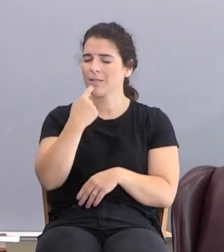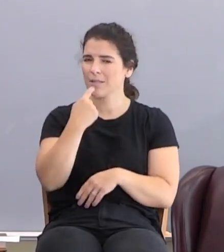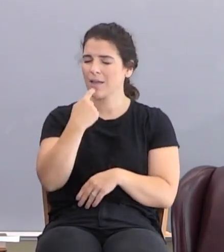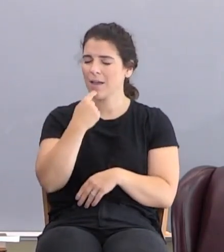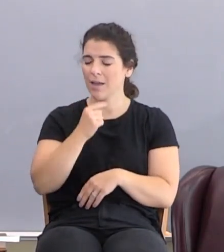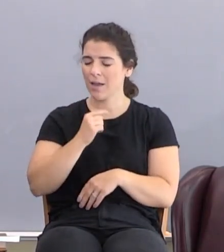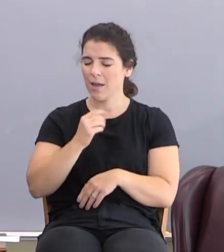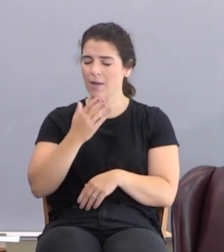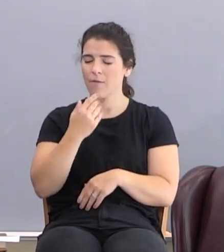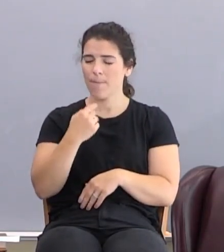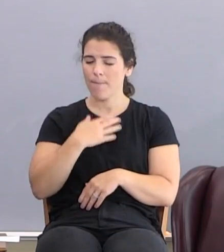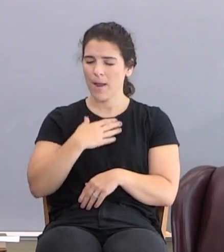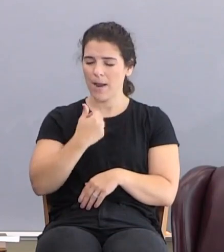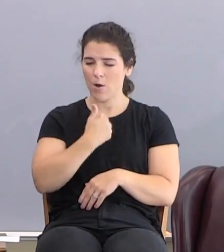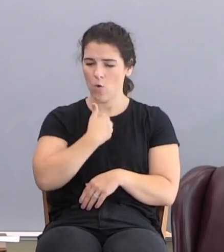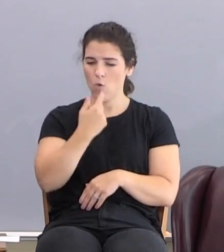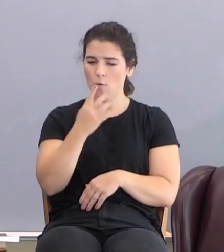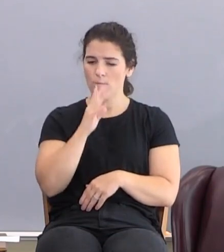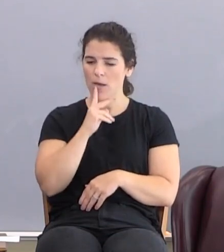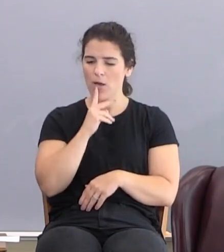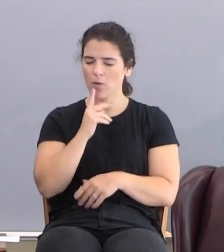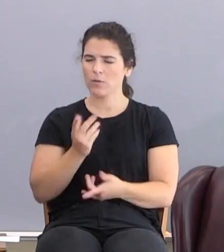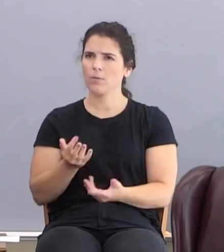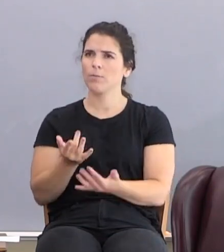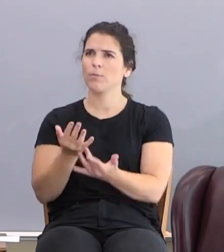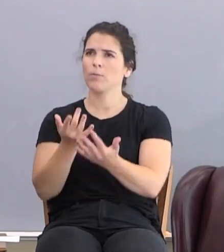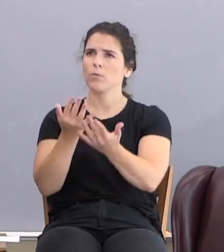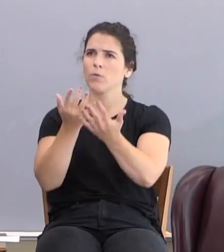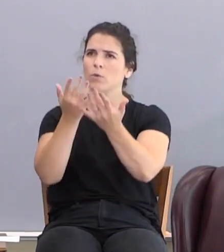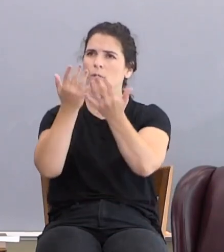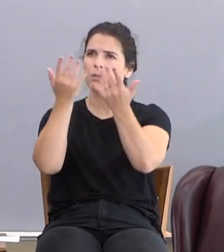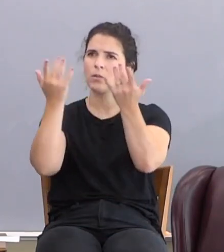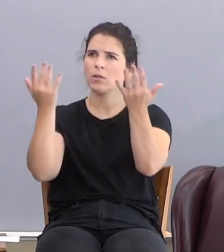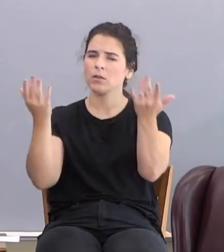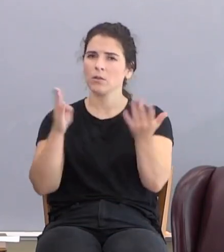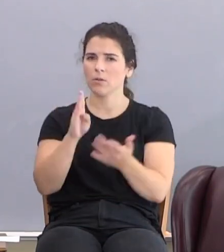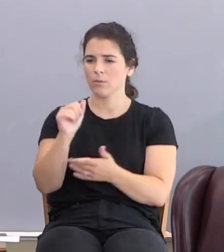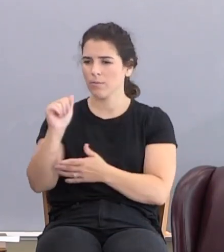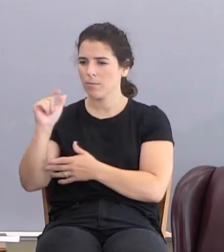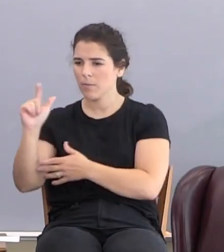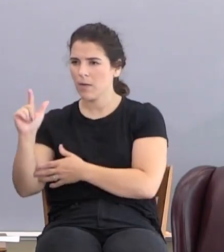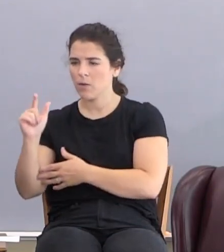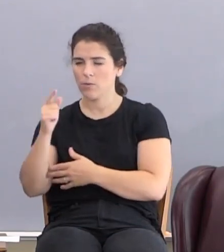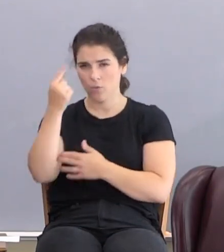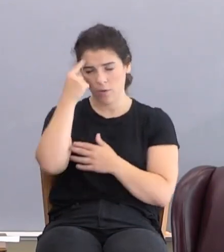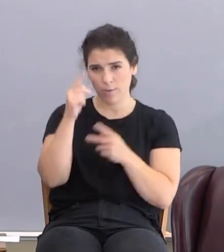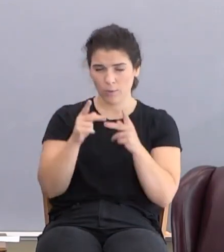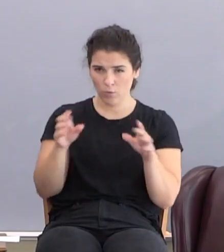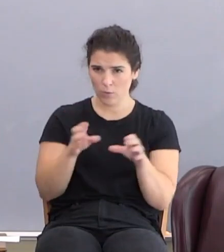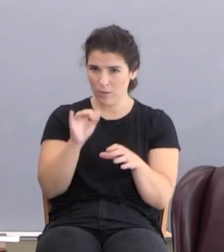to burn incense unto who? You thought people were just doing that now, didn't you?